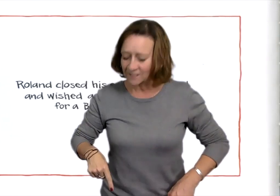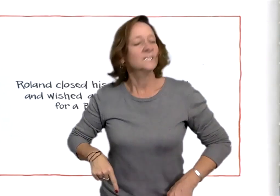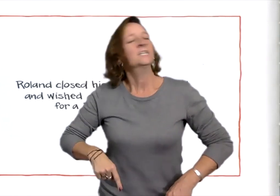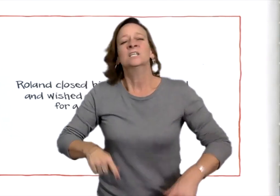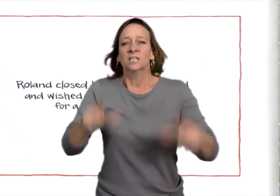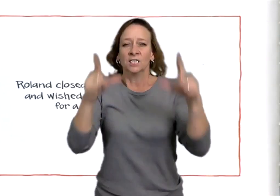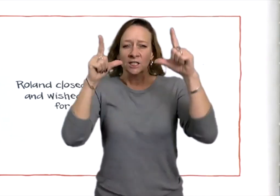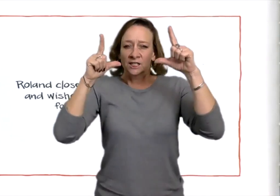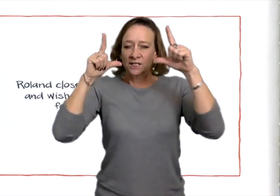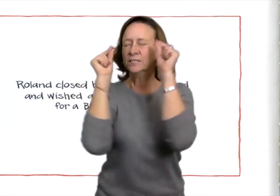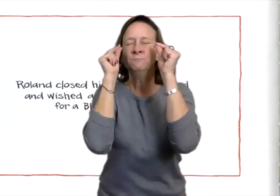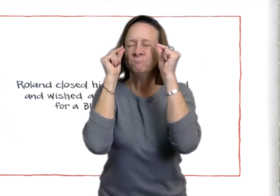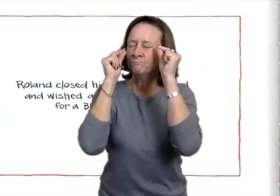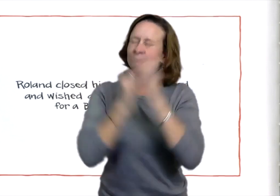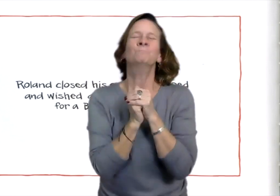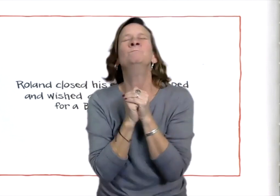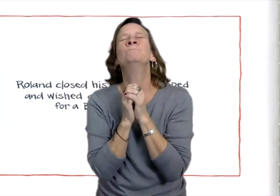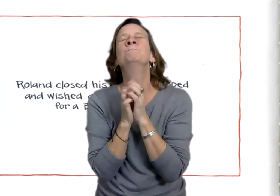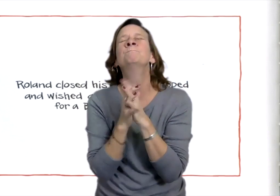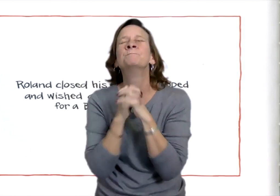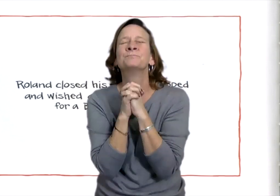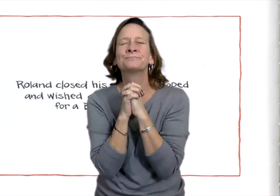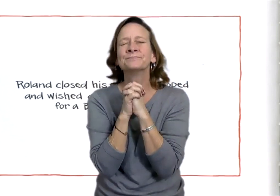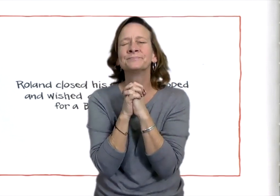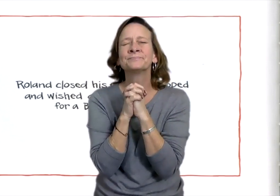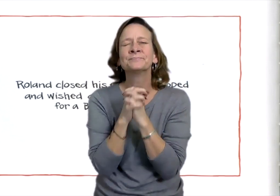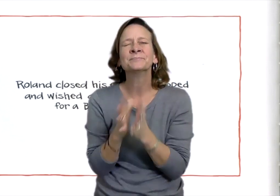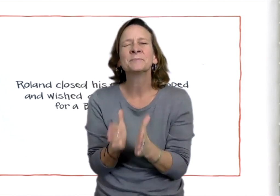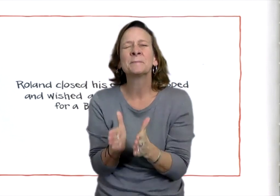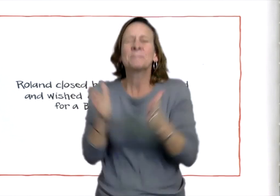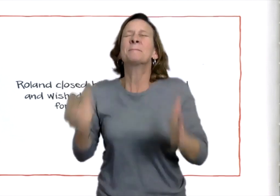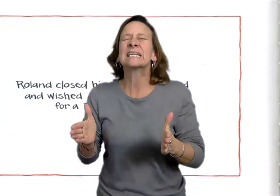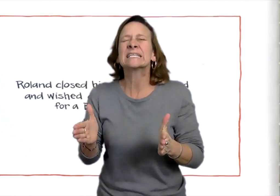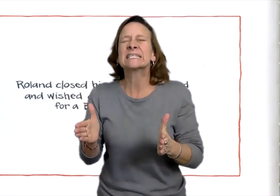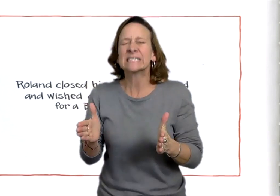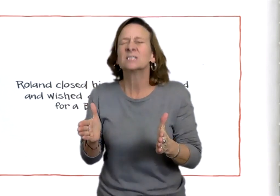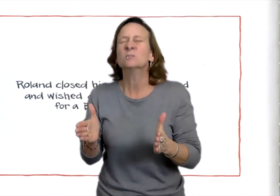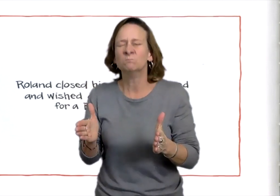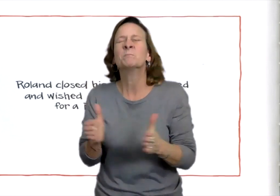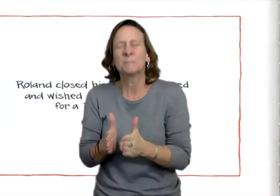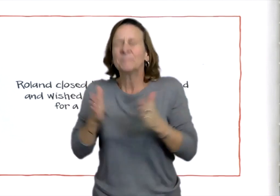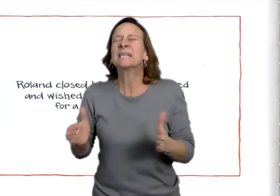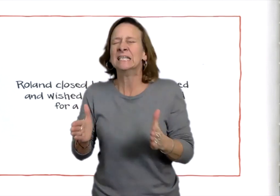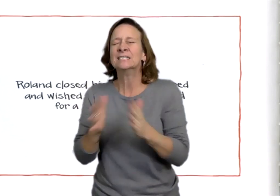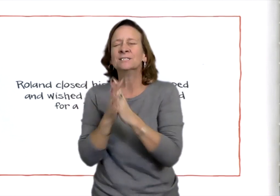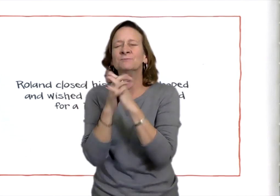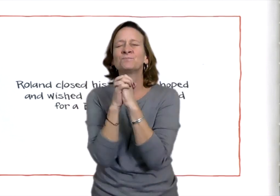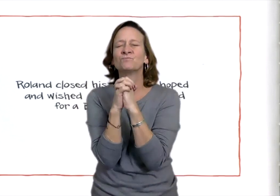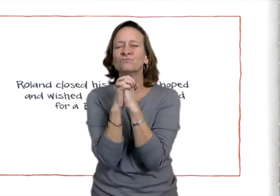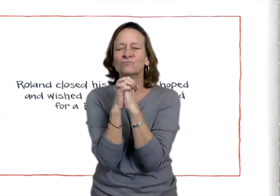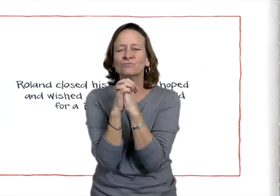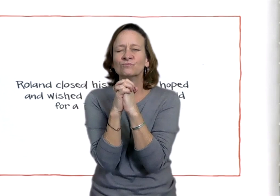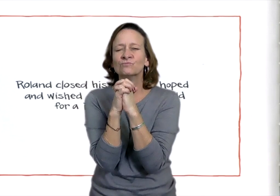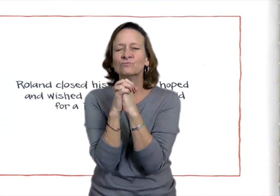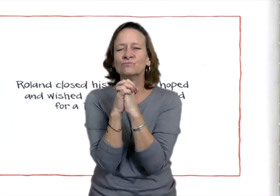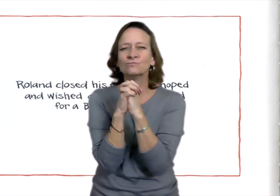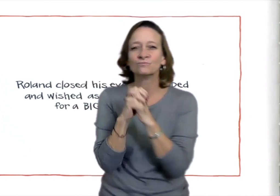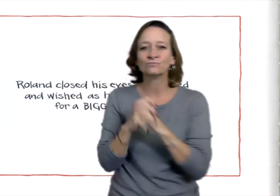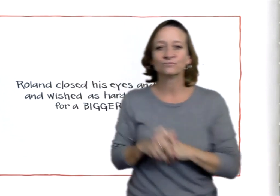Roland closed his eyes and hoped and wished as hard as he could for a bigger gift.